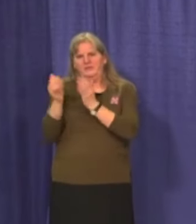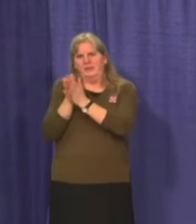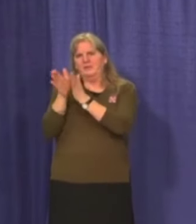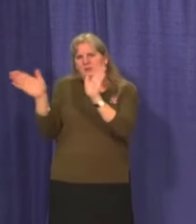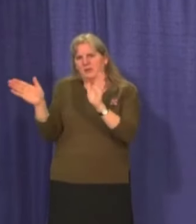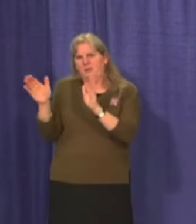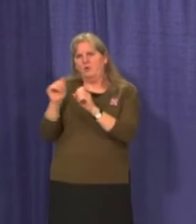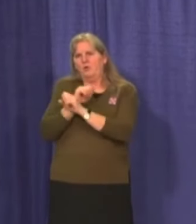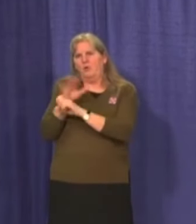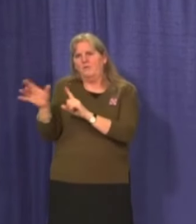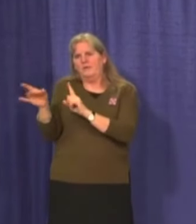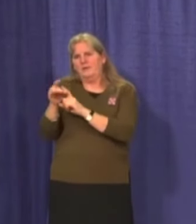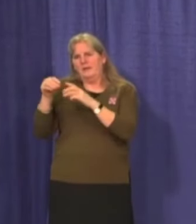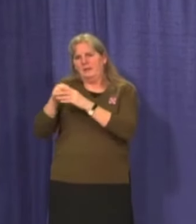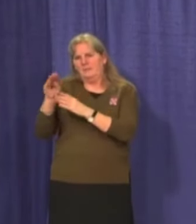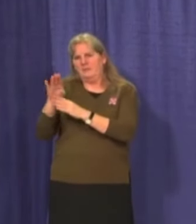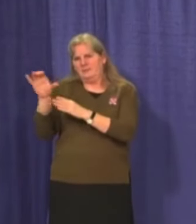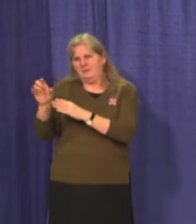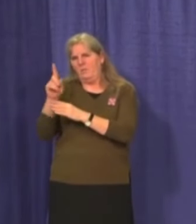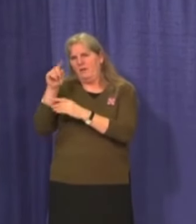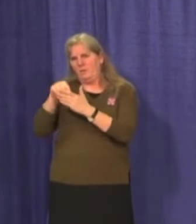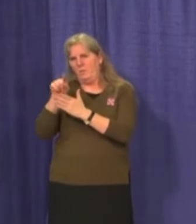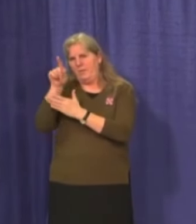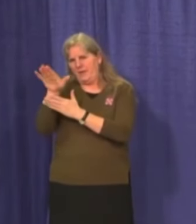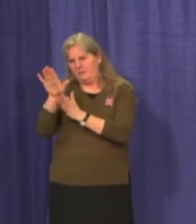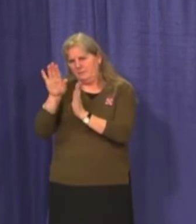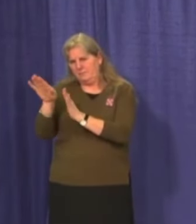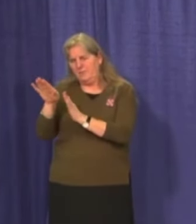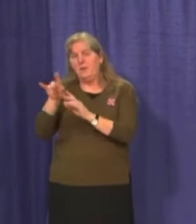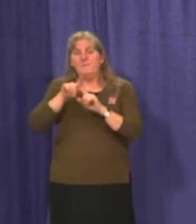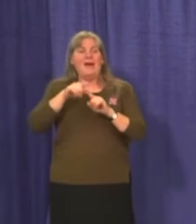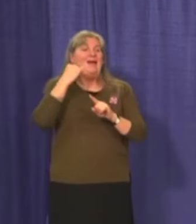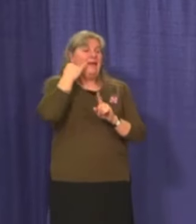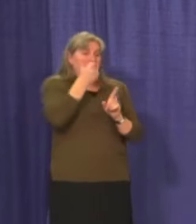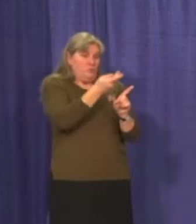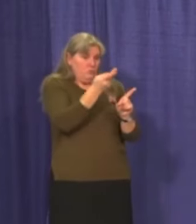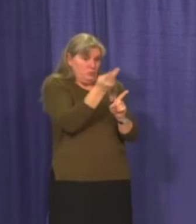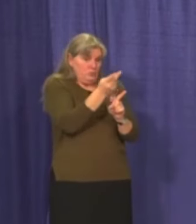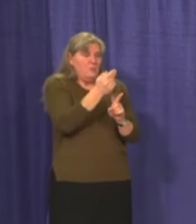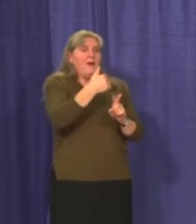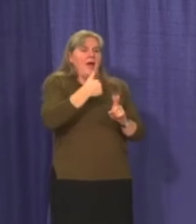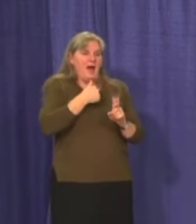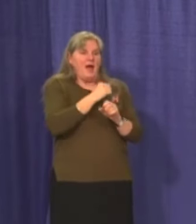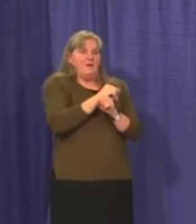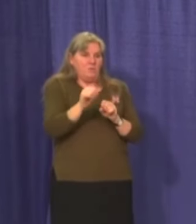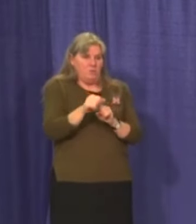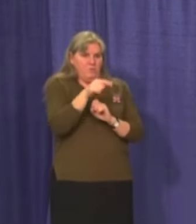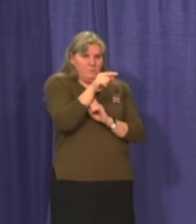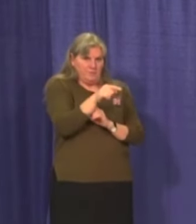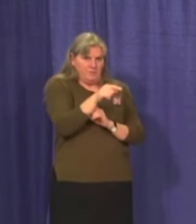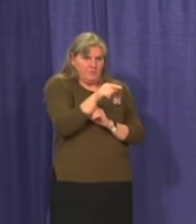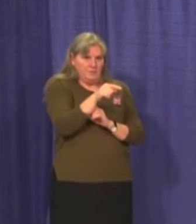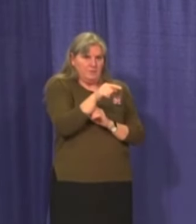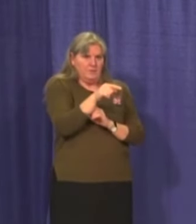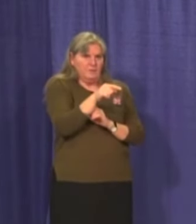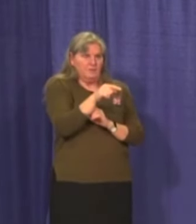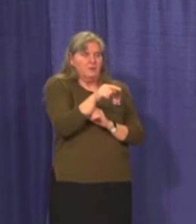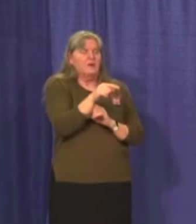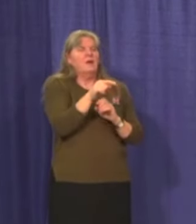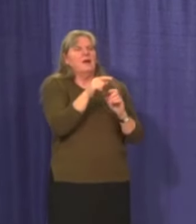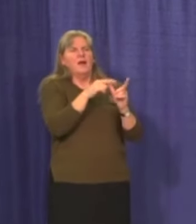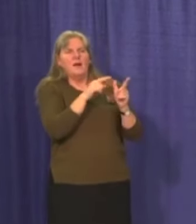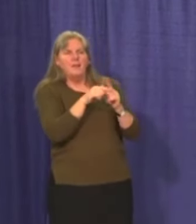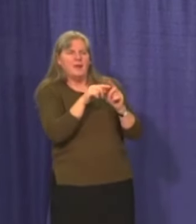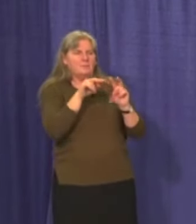that assumption. Okay, what if they were positive? Would there have been an exposure? And having reviewed all that information, we were very confident